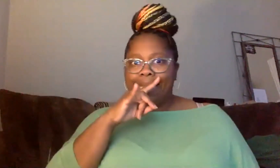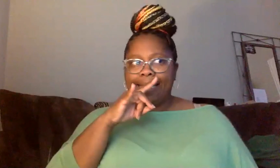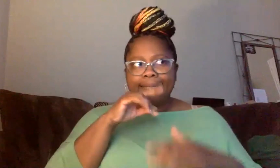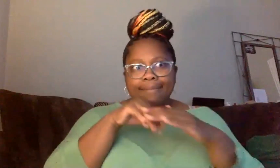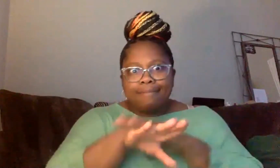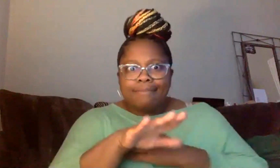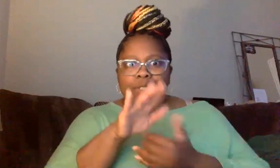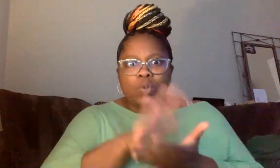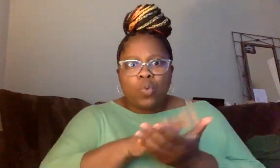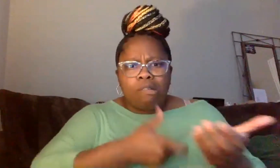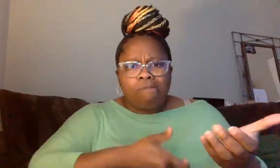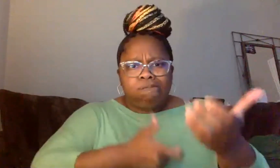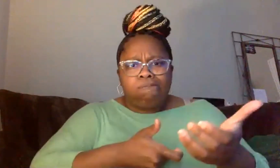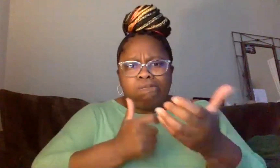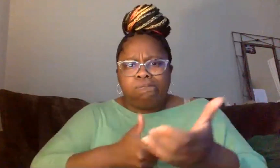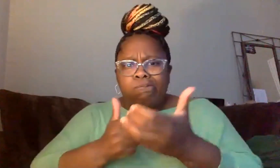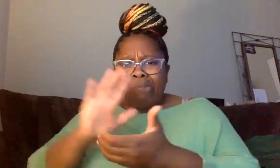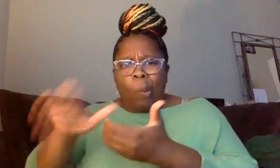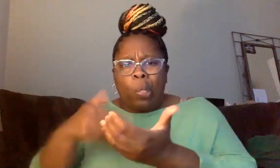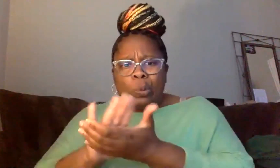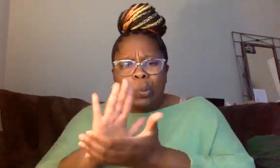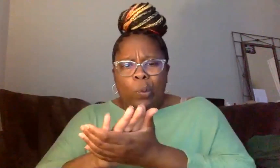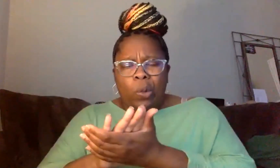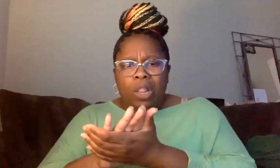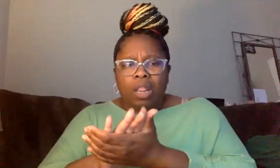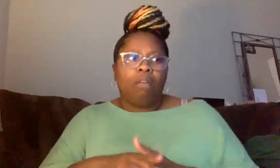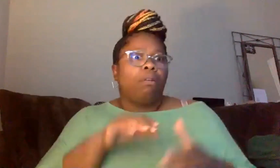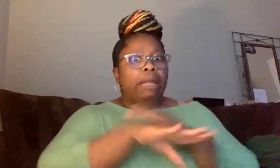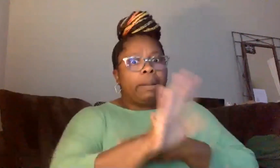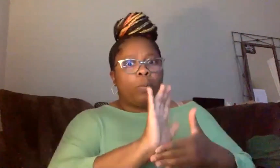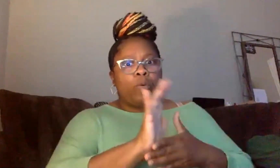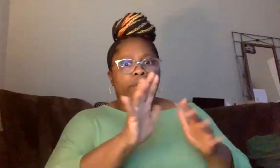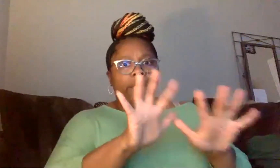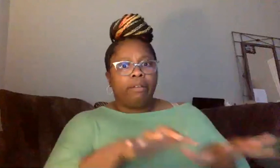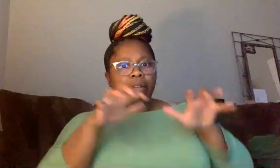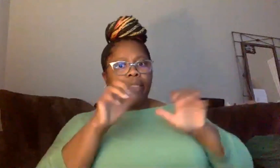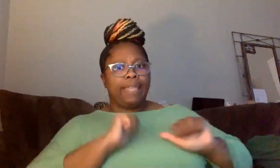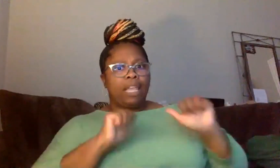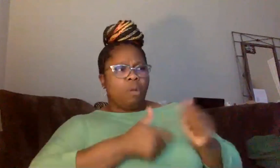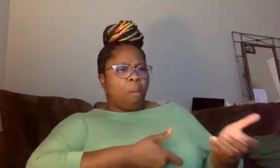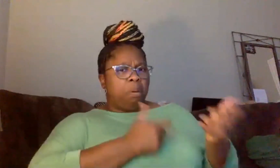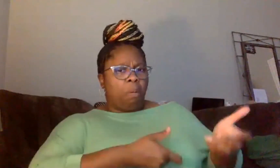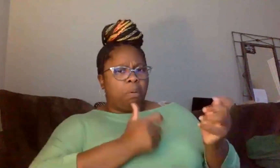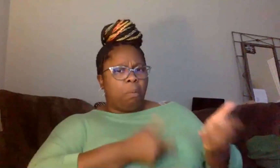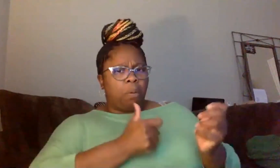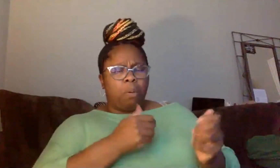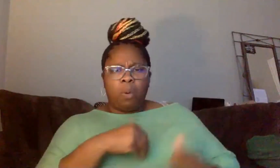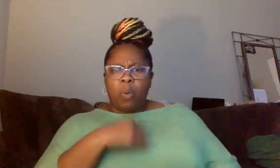and they killed multiple people, they went into movie theaters and they killed multiple people. They went into